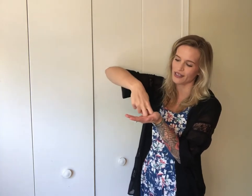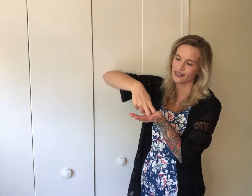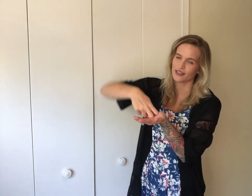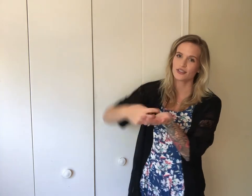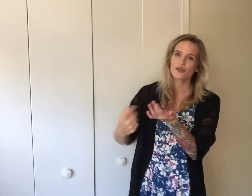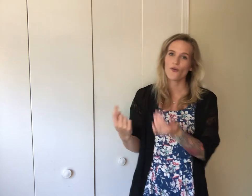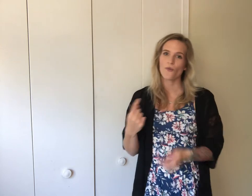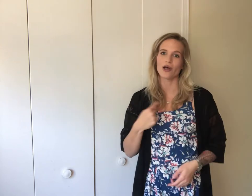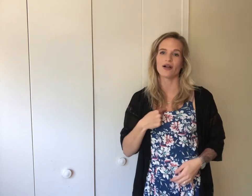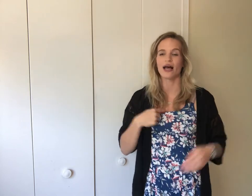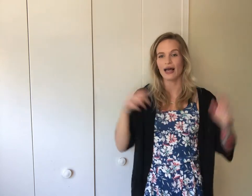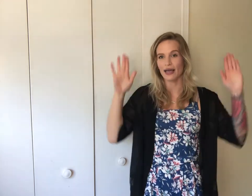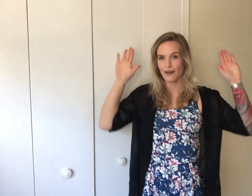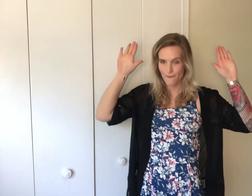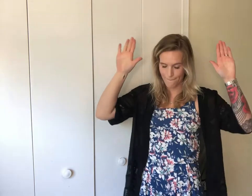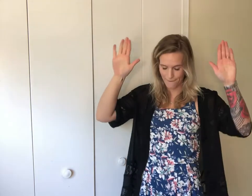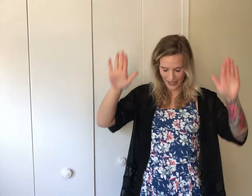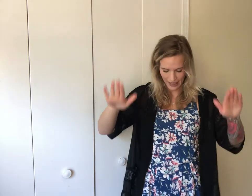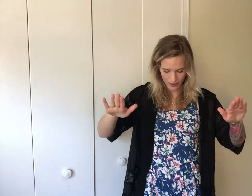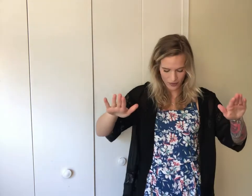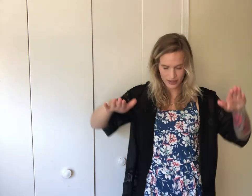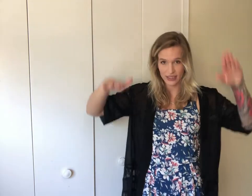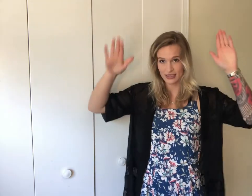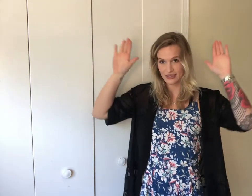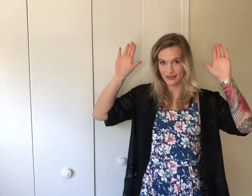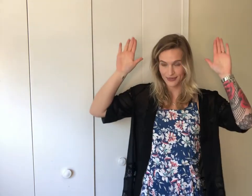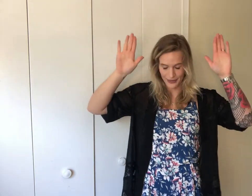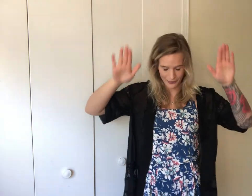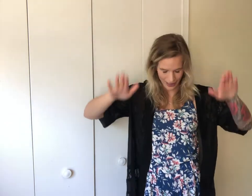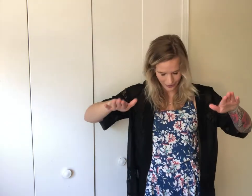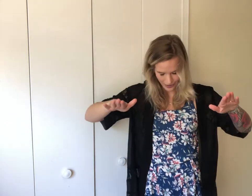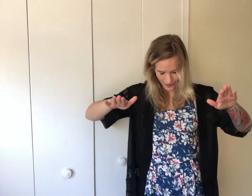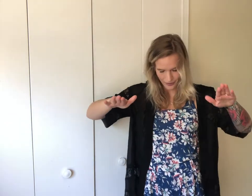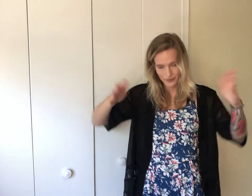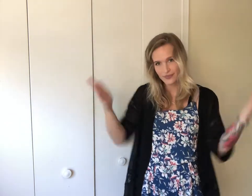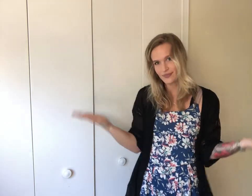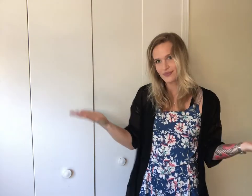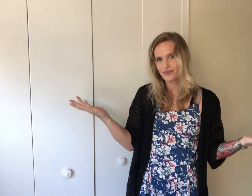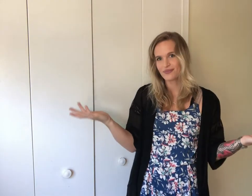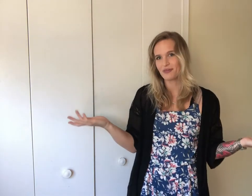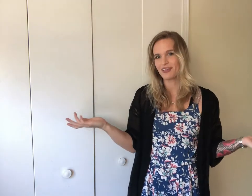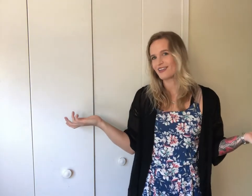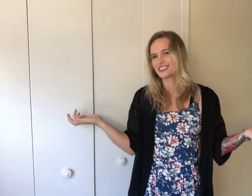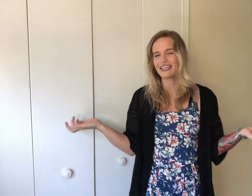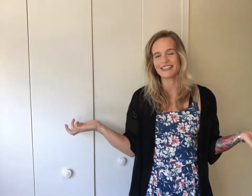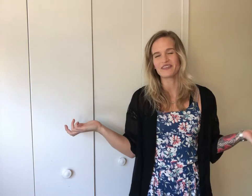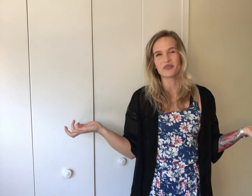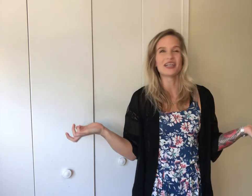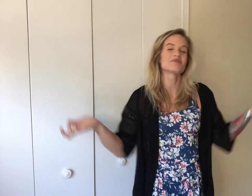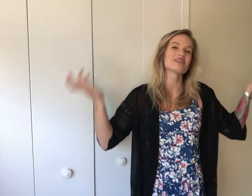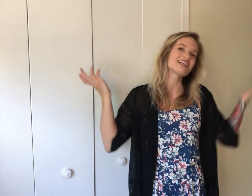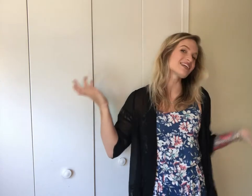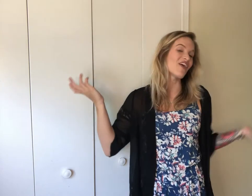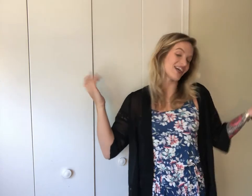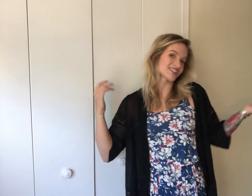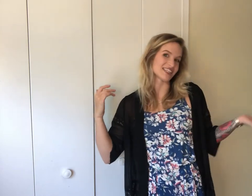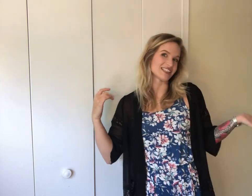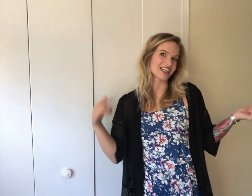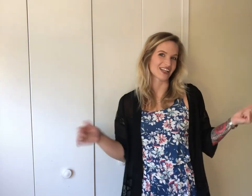knees, or I bow, so this is him bowing then. I mean, you can sign it different ways, but that's how I signed it, I